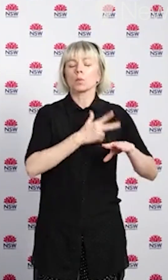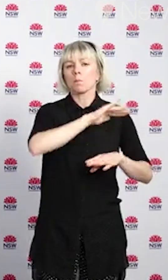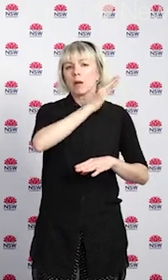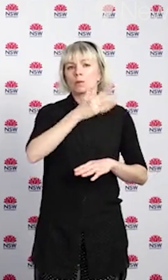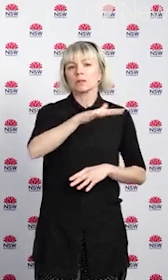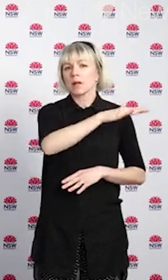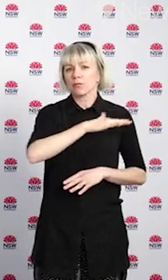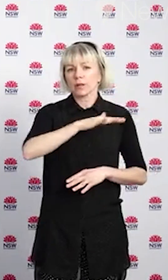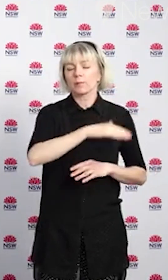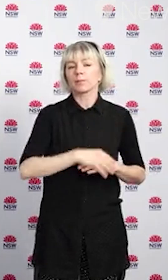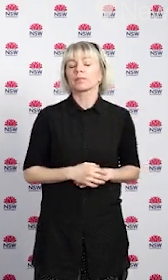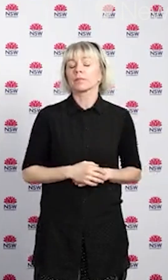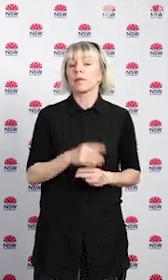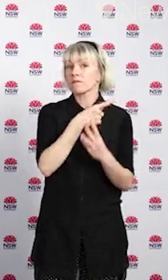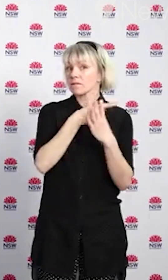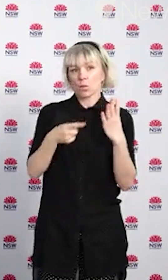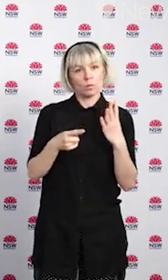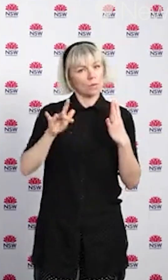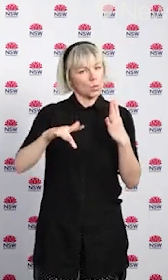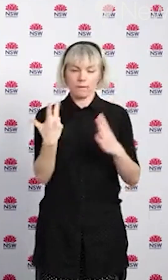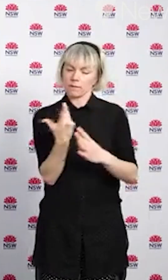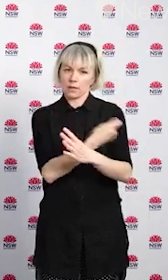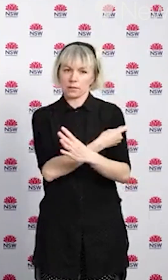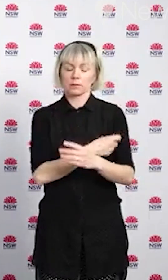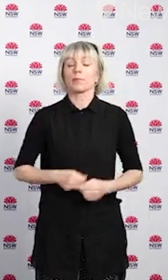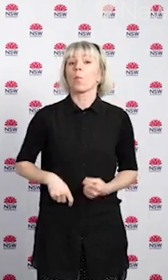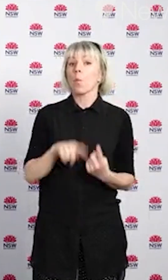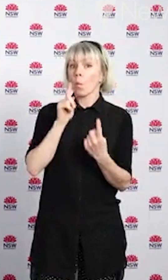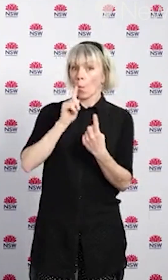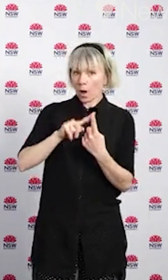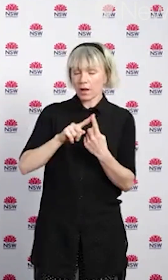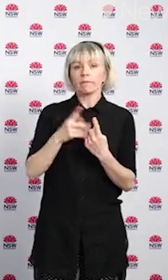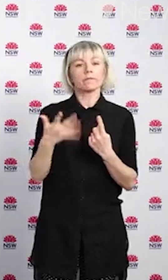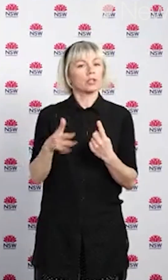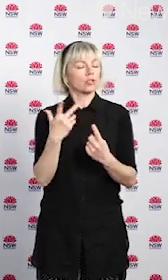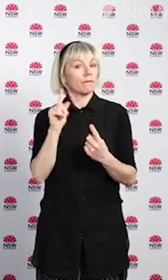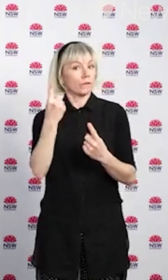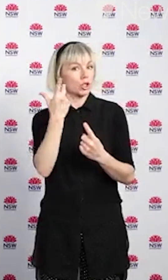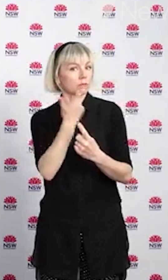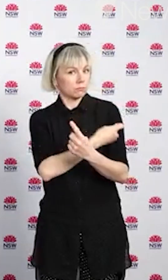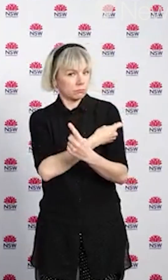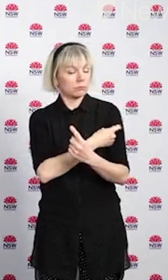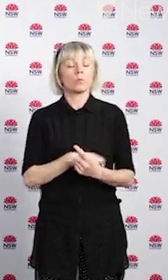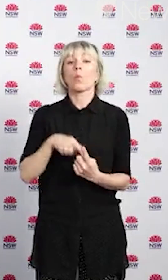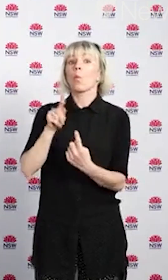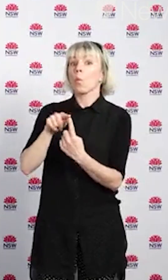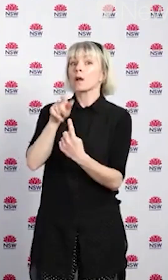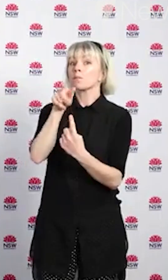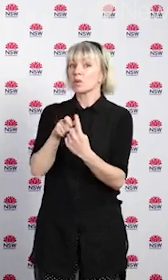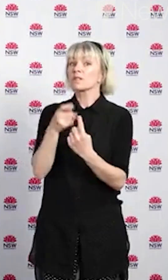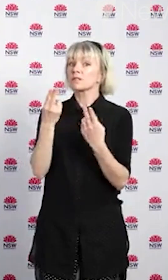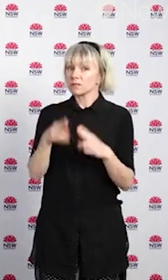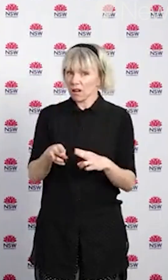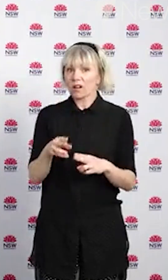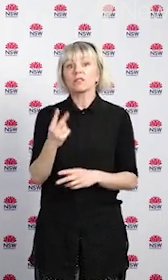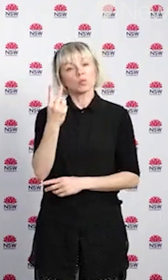Four people were not vaccinated. One person had received one dose of COVID vaccine and one person had received two doses of COVID vaccine.